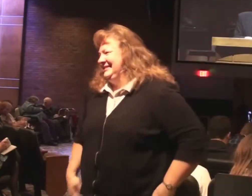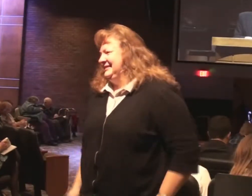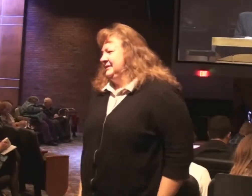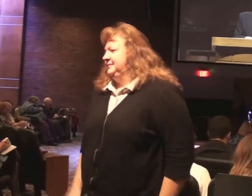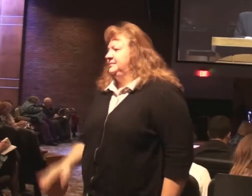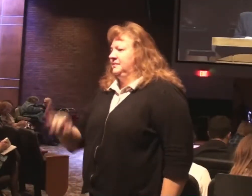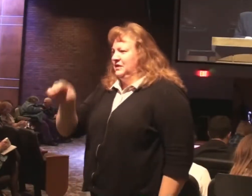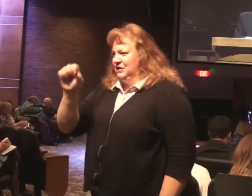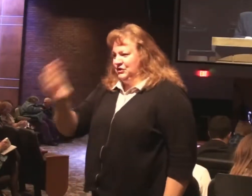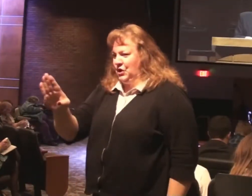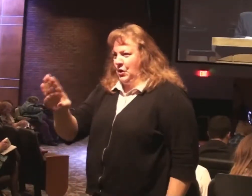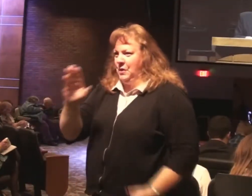Job chapter 4.